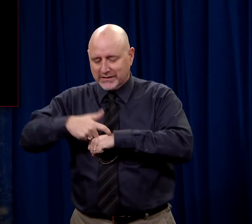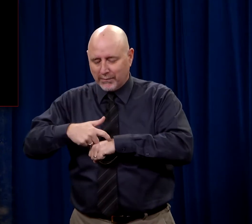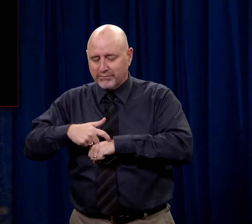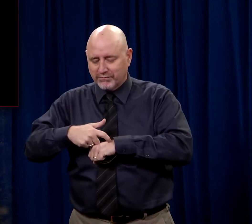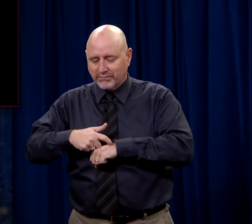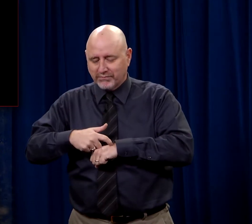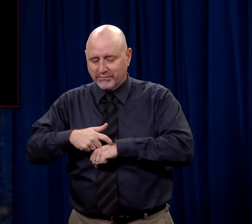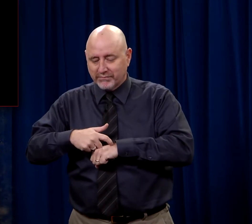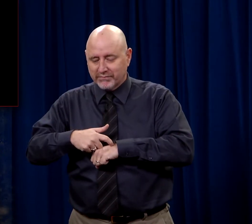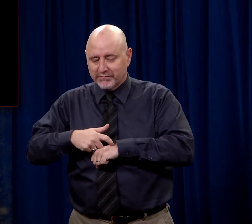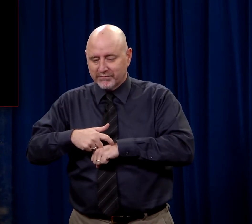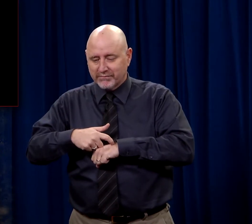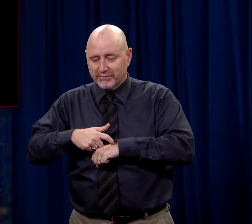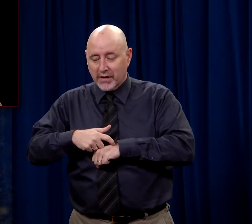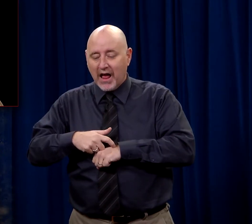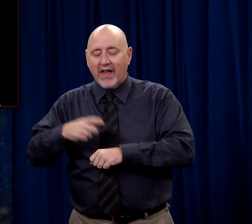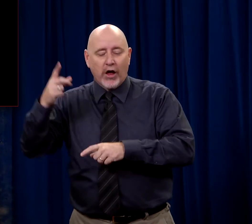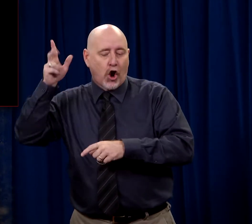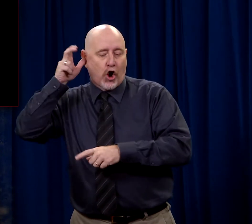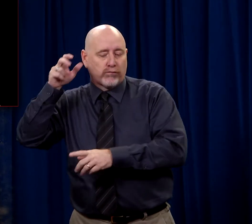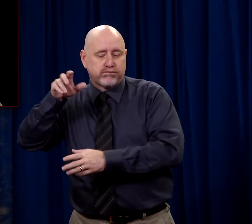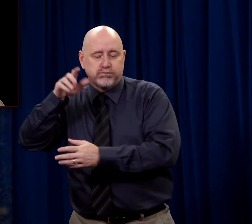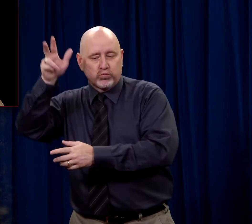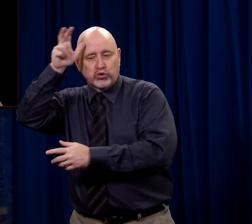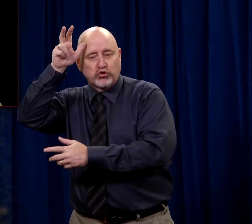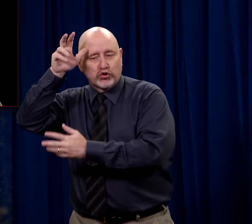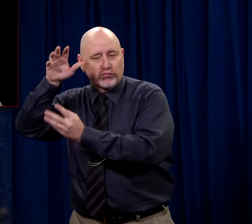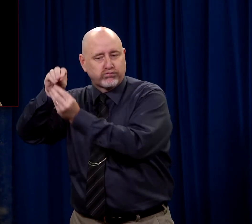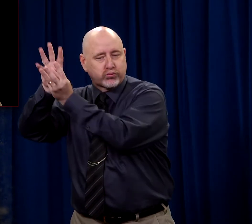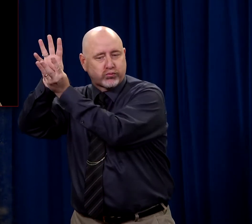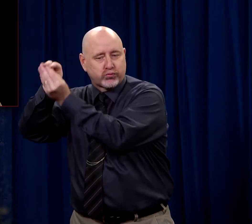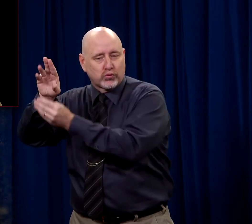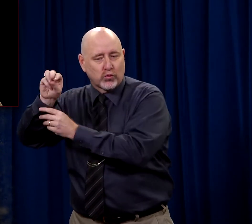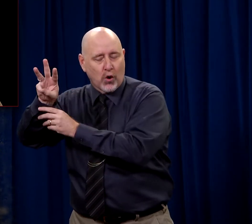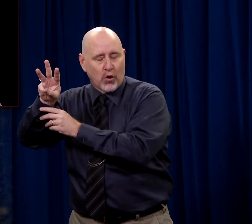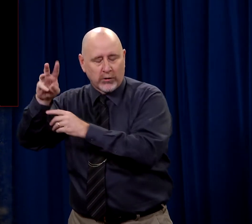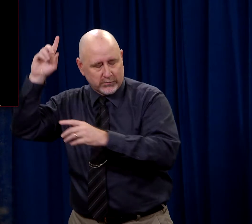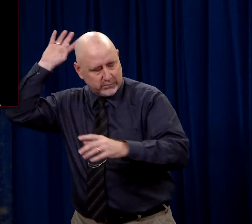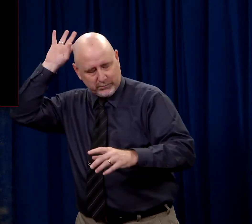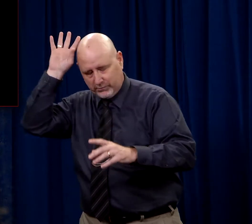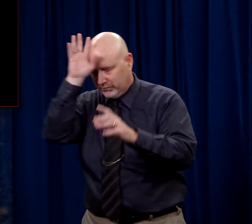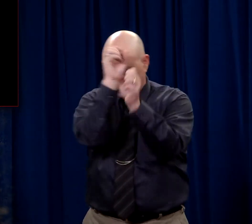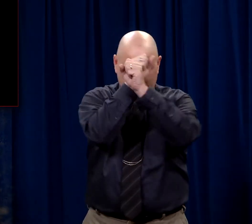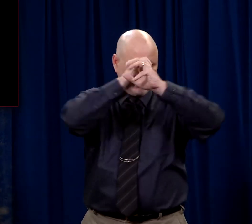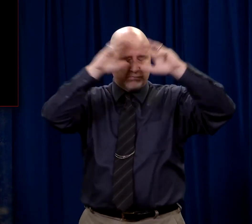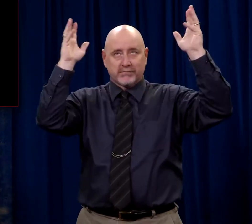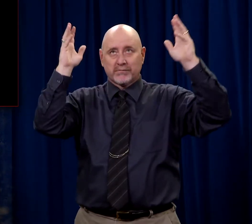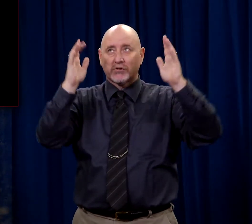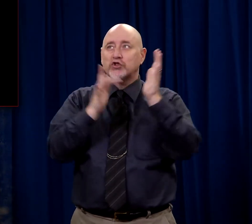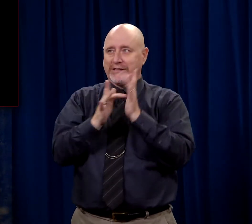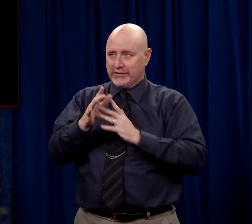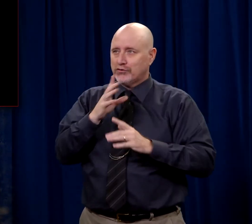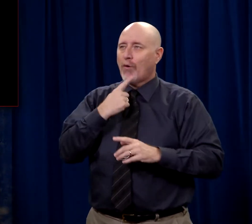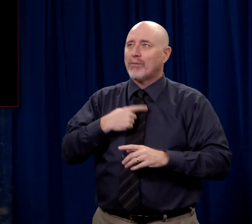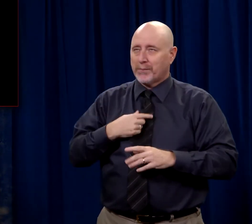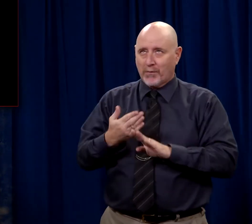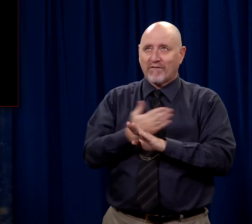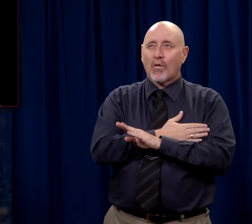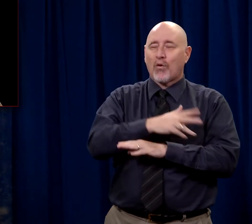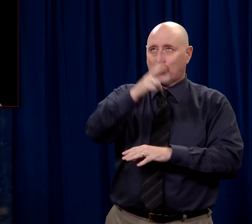or He would deny Him. And then the rooster crows. And it all comes back that Jesus had said, before the rooster crows